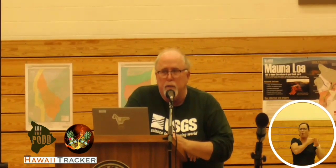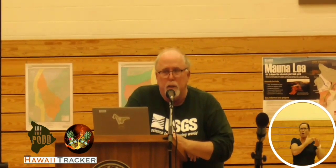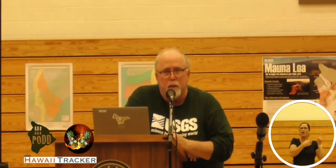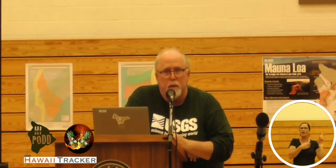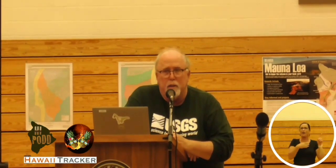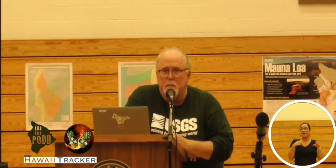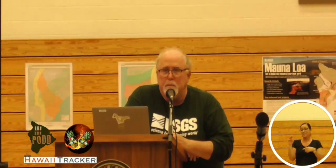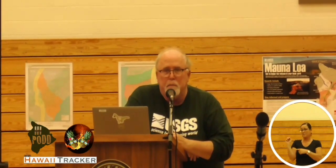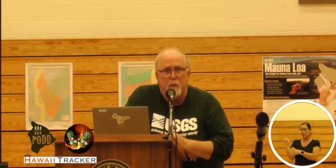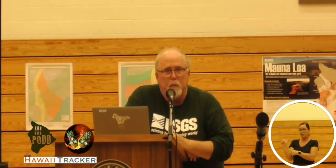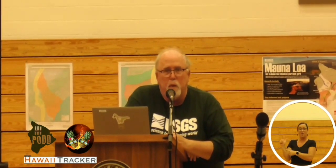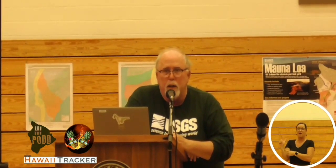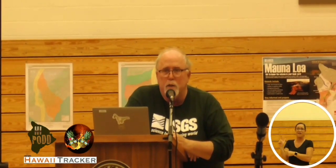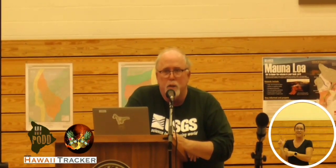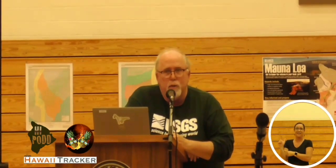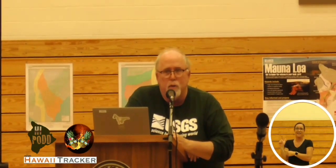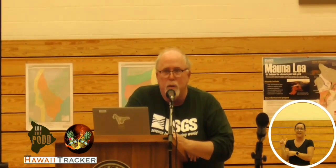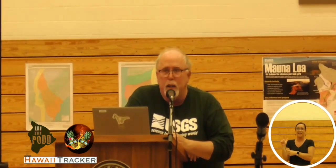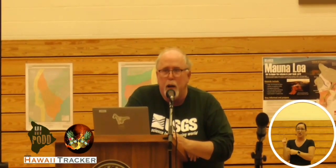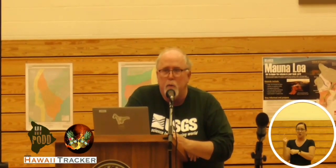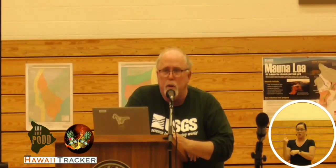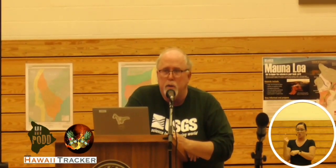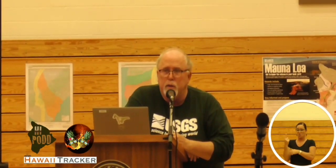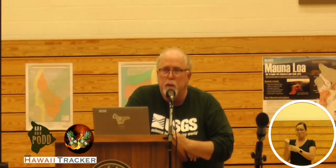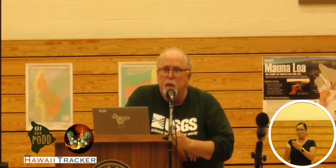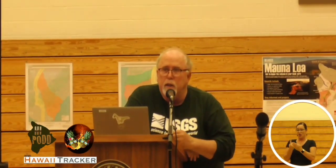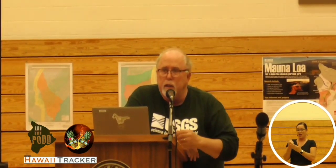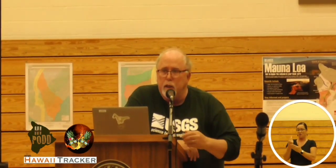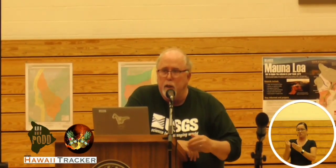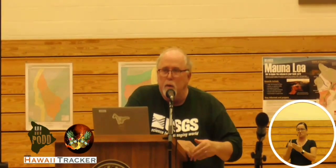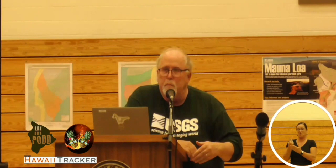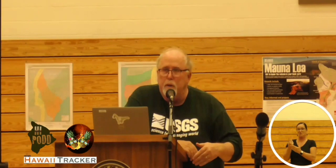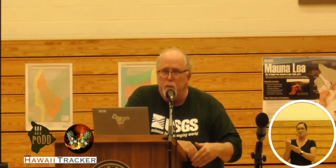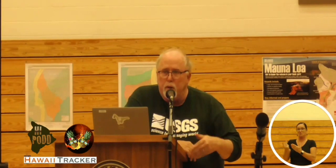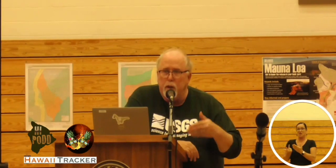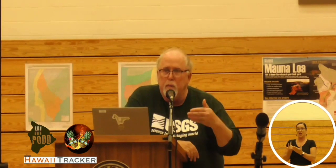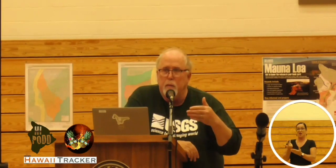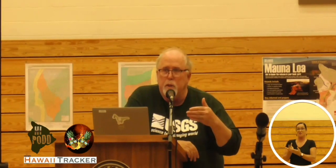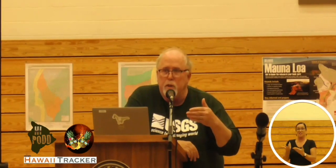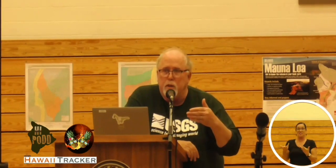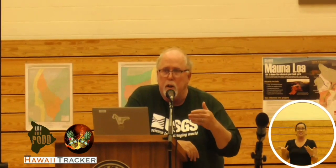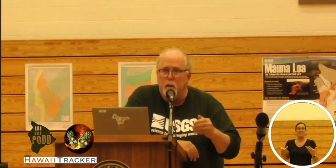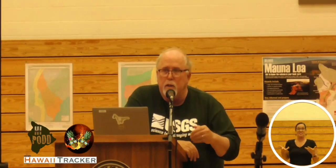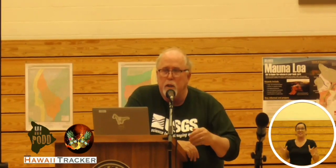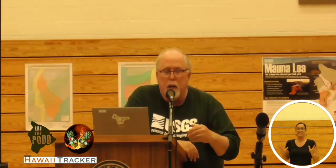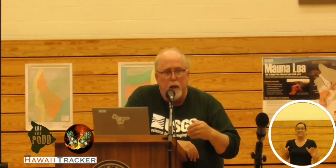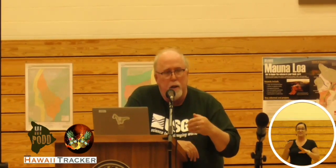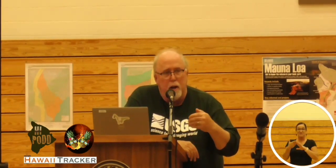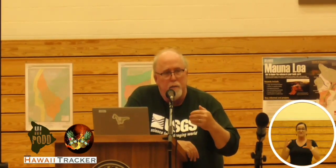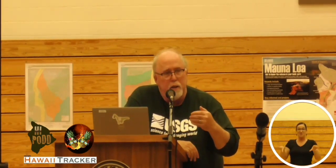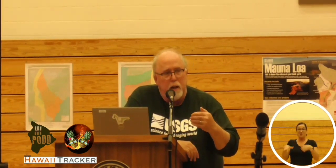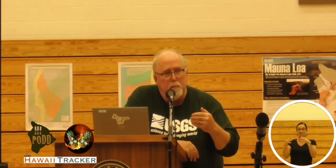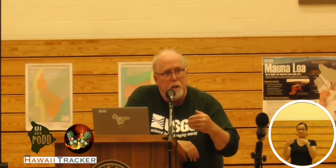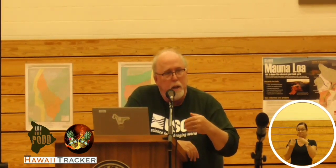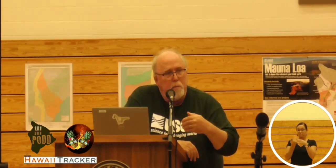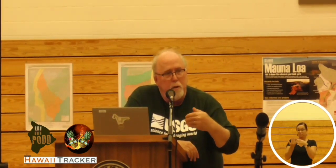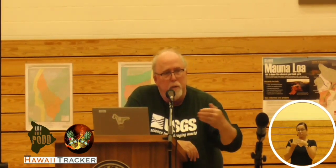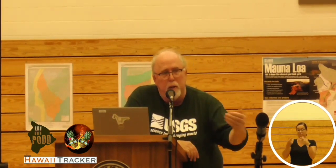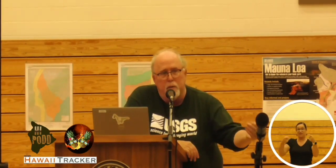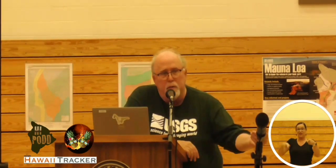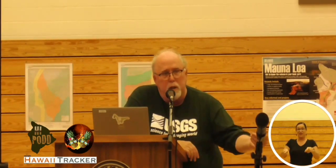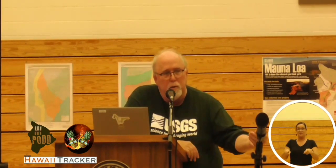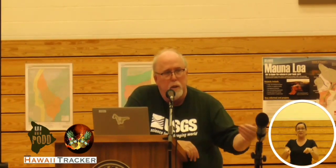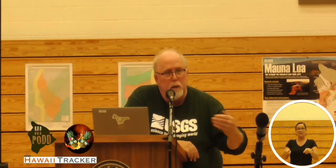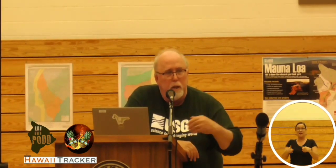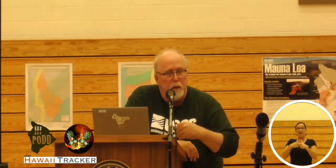Loa gives us one, two, three hours, you know, before the eruption starts, and oftentimes it'll